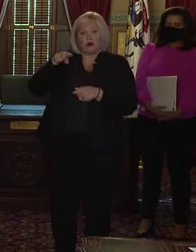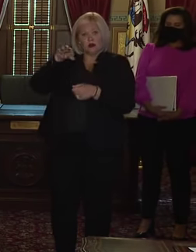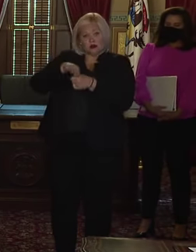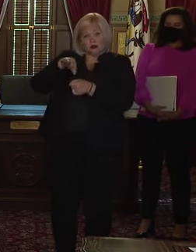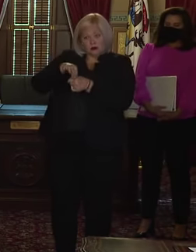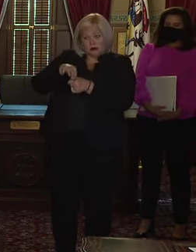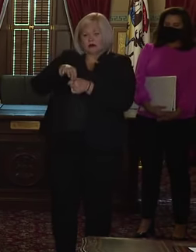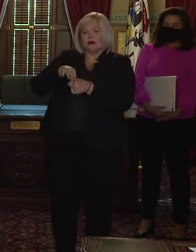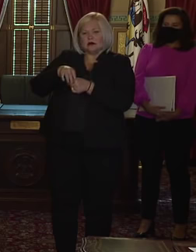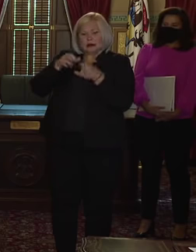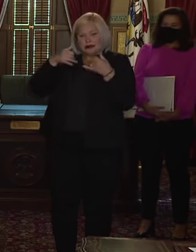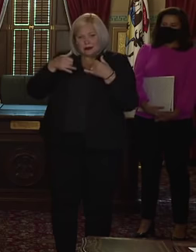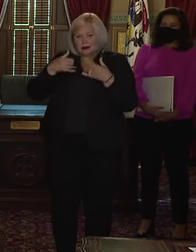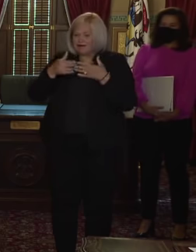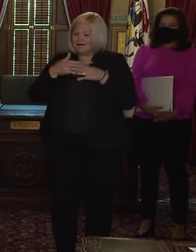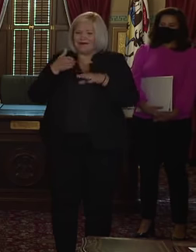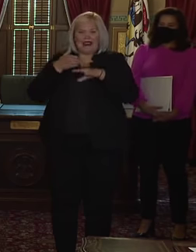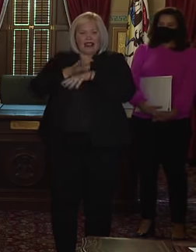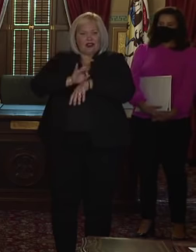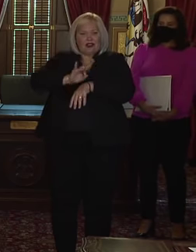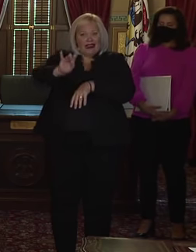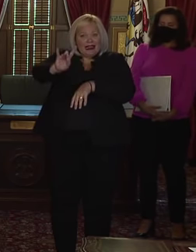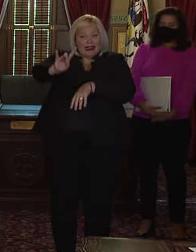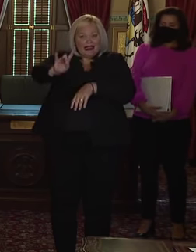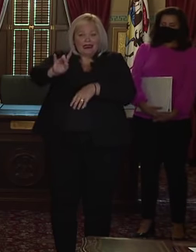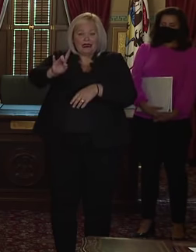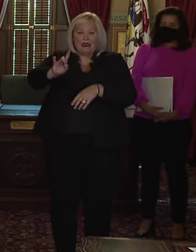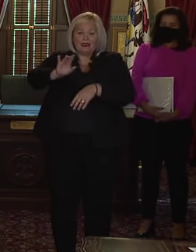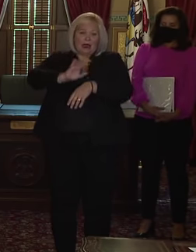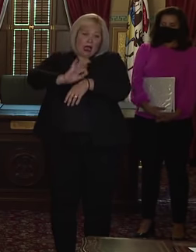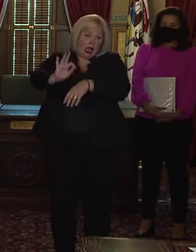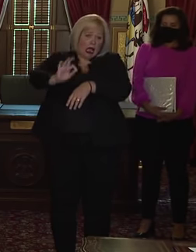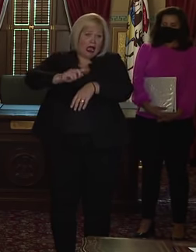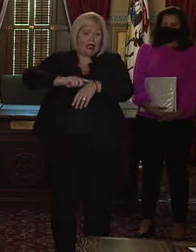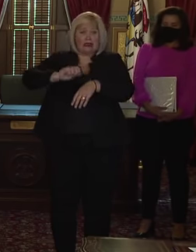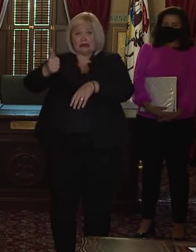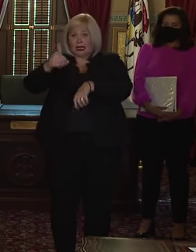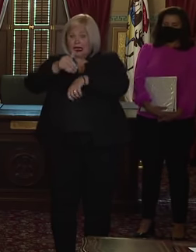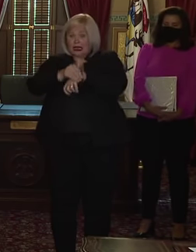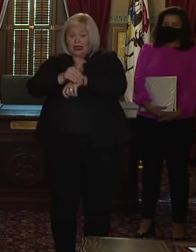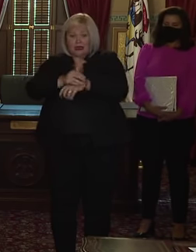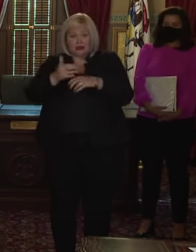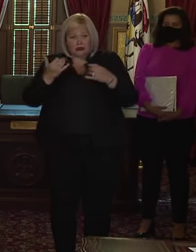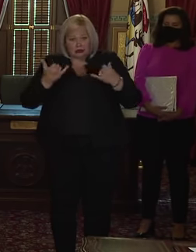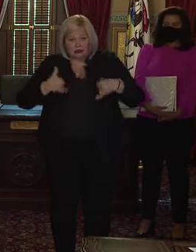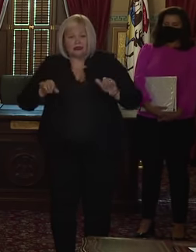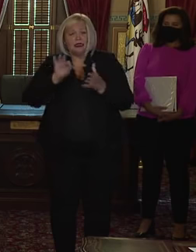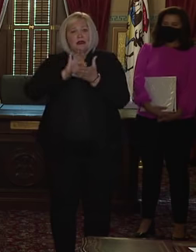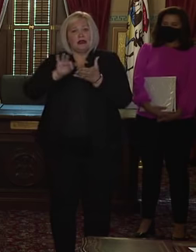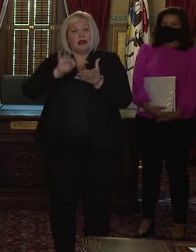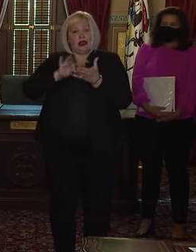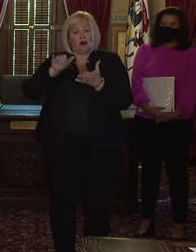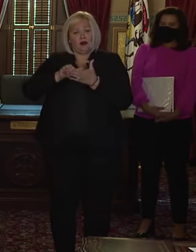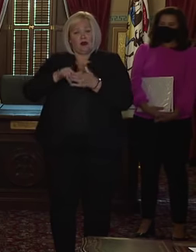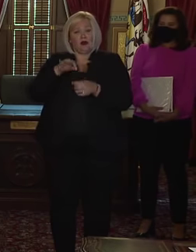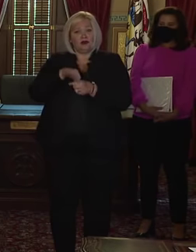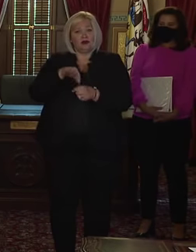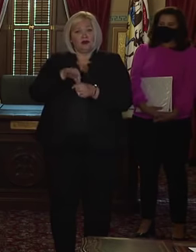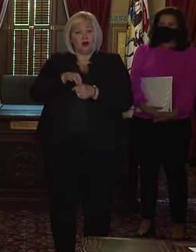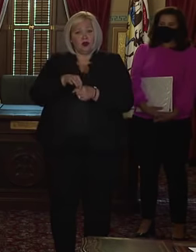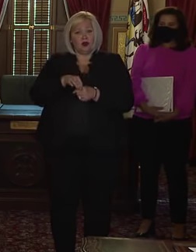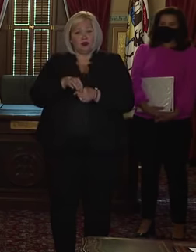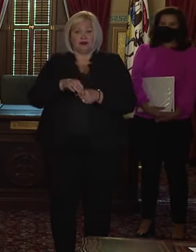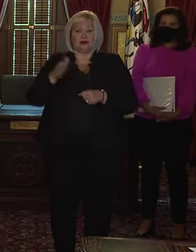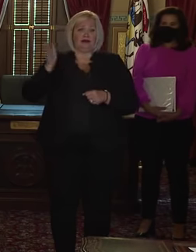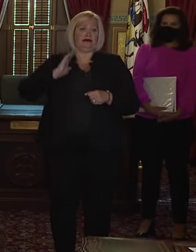after 8 p.m., possibly after 9 p.m. In the August election, we had people in our